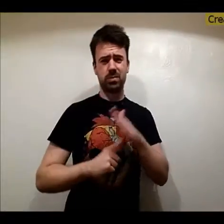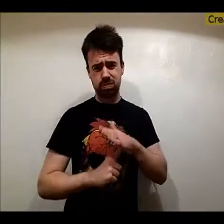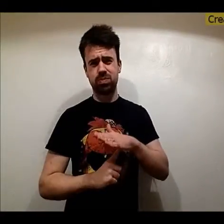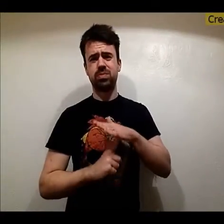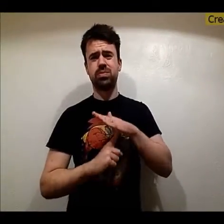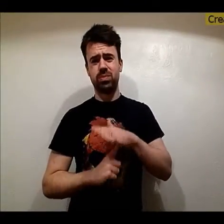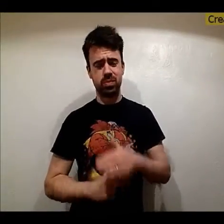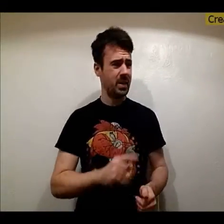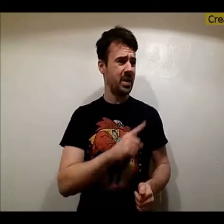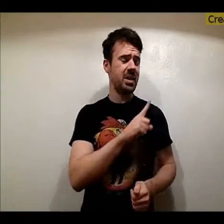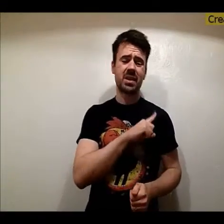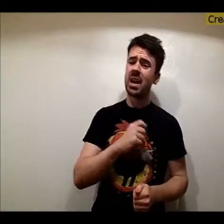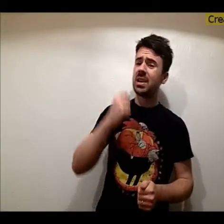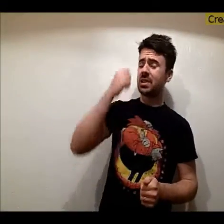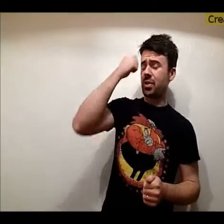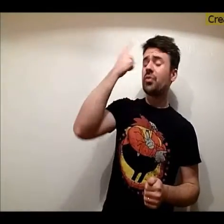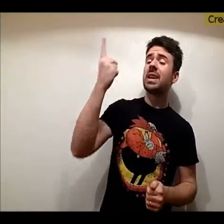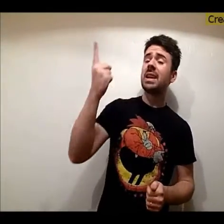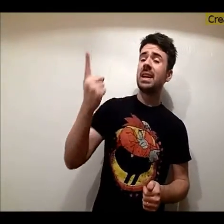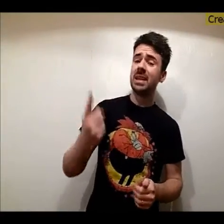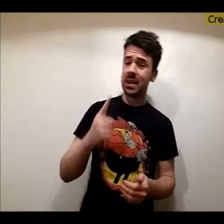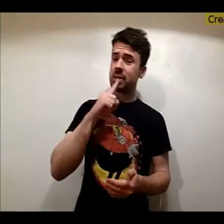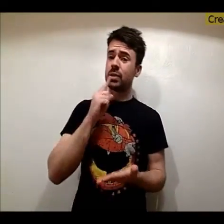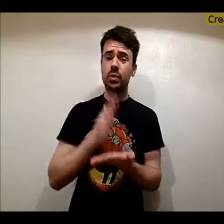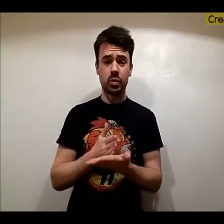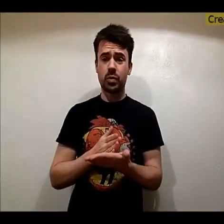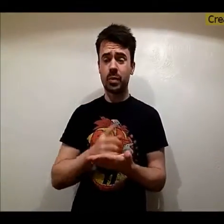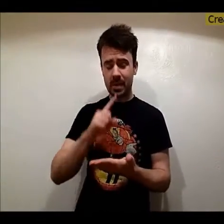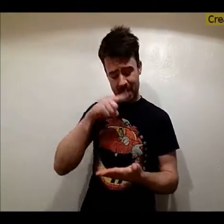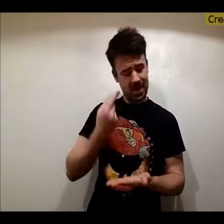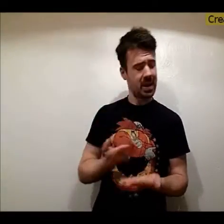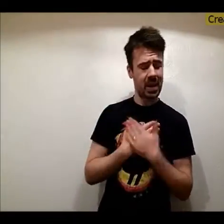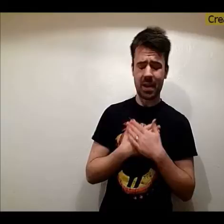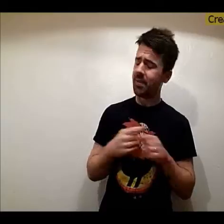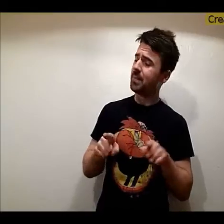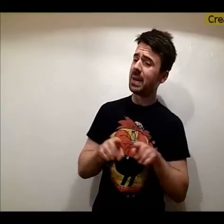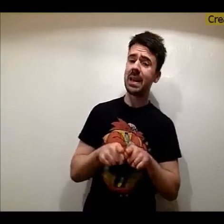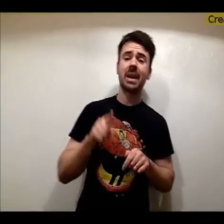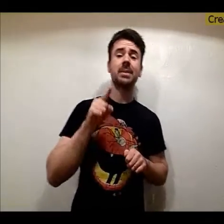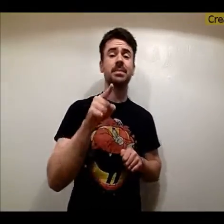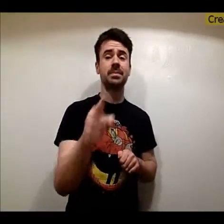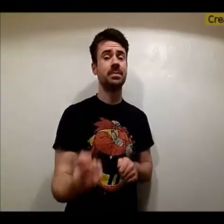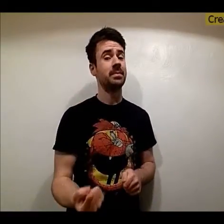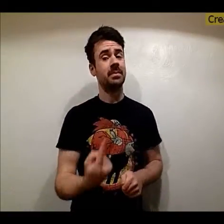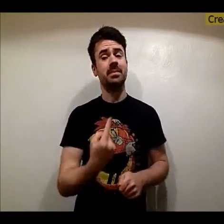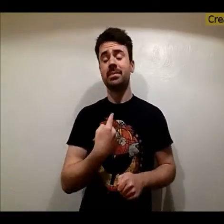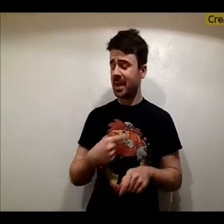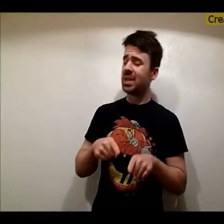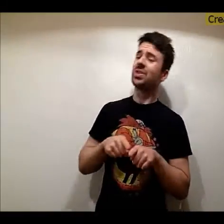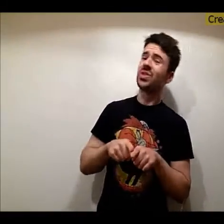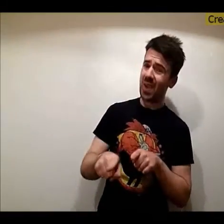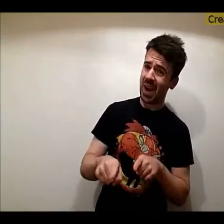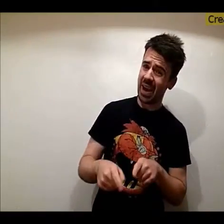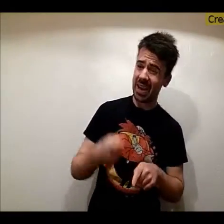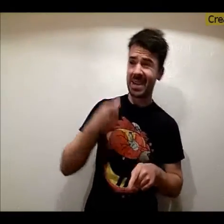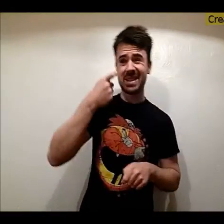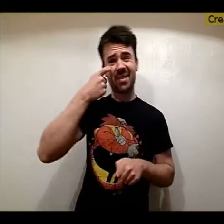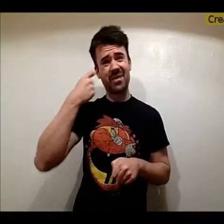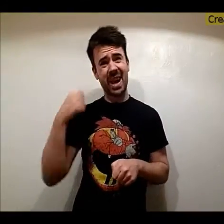so blue Cause I realized the truth They can love me like you I tried to